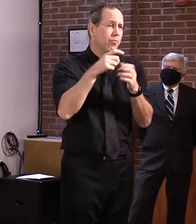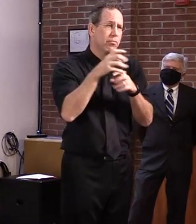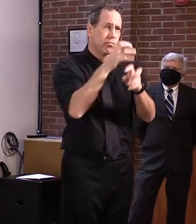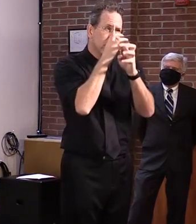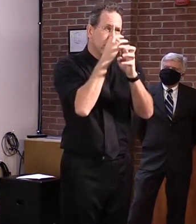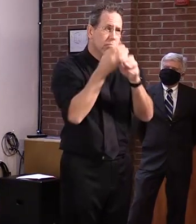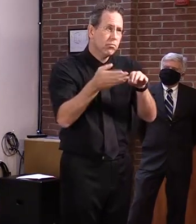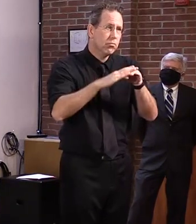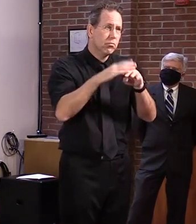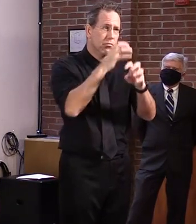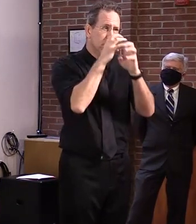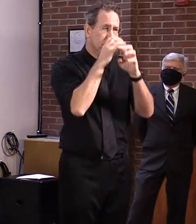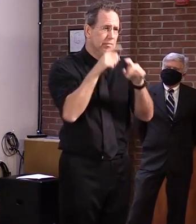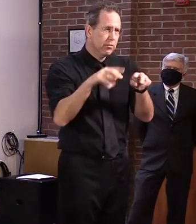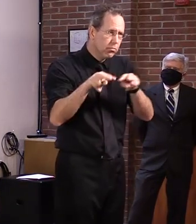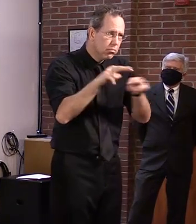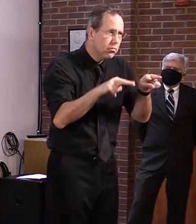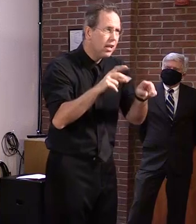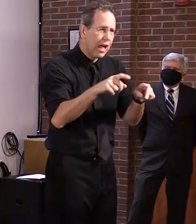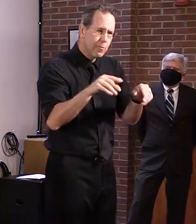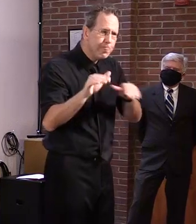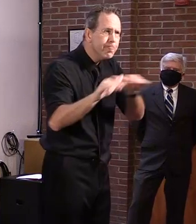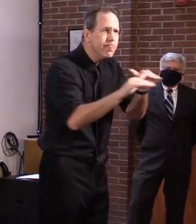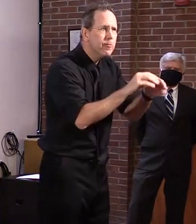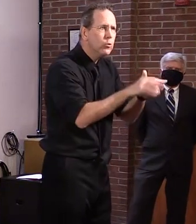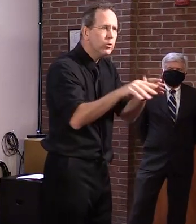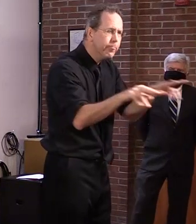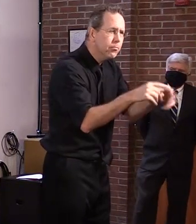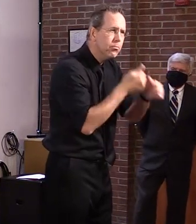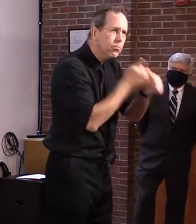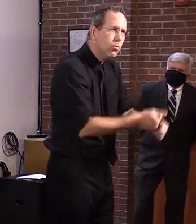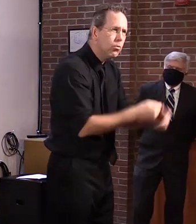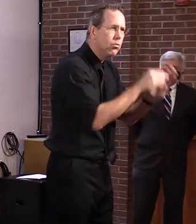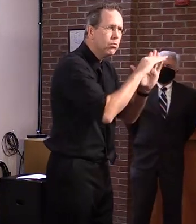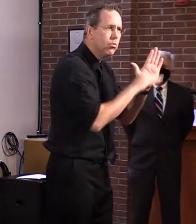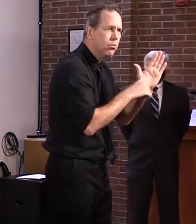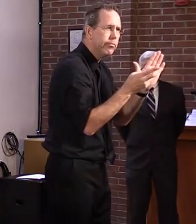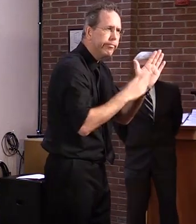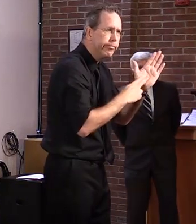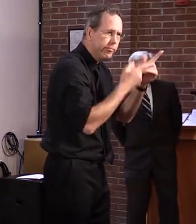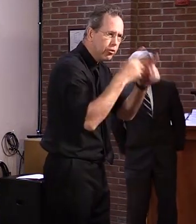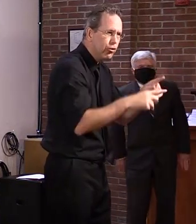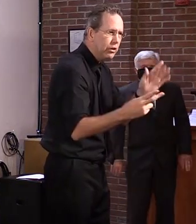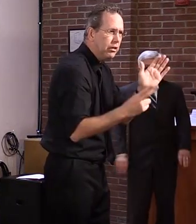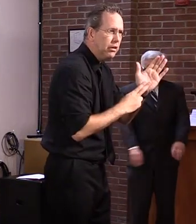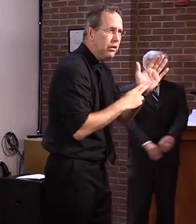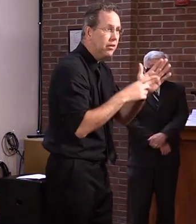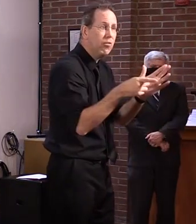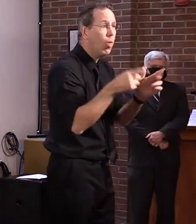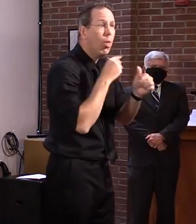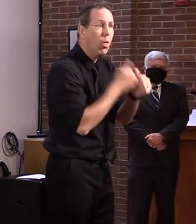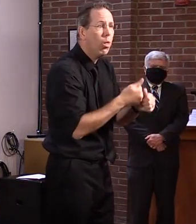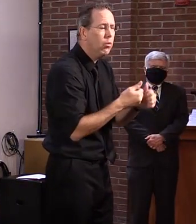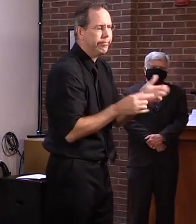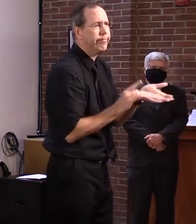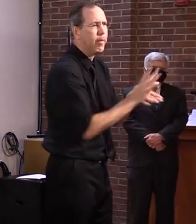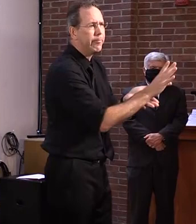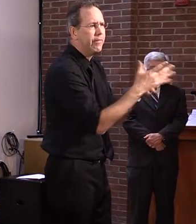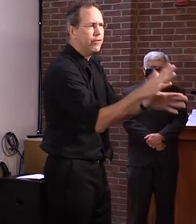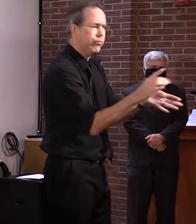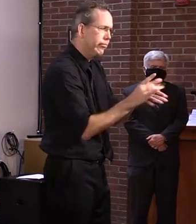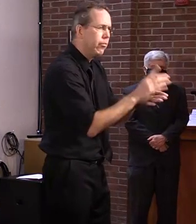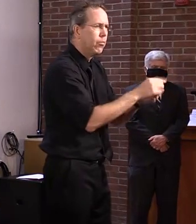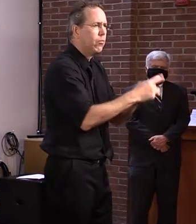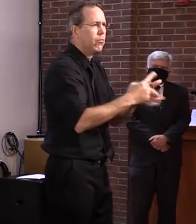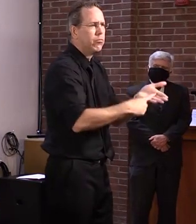in Castleton, uh, should suffer the consequences. They should be sent home as far as I'm concerned. And, uh, so we'll see, uh,